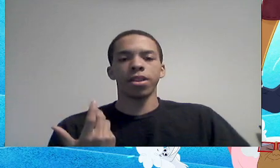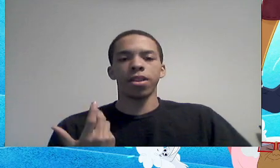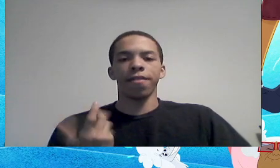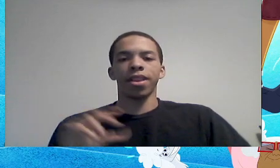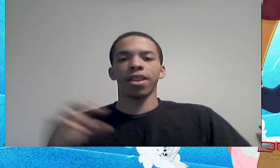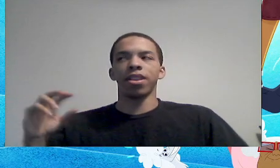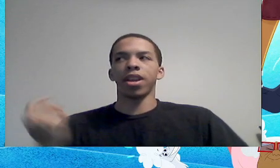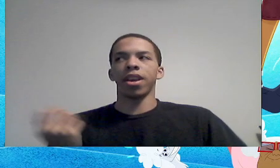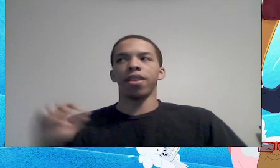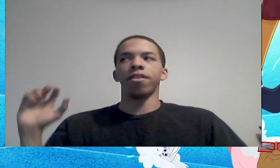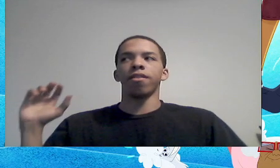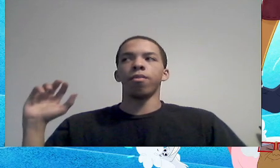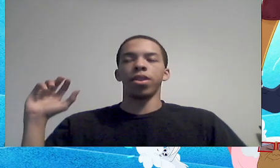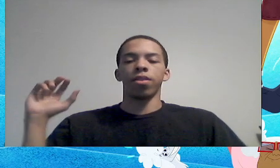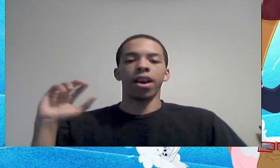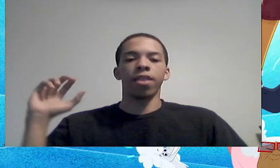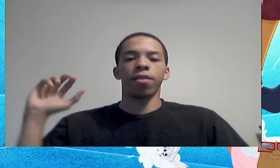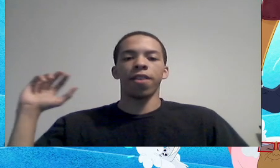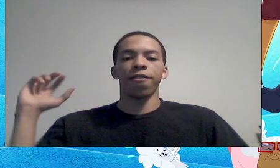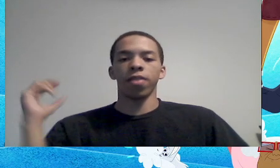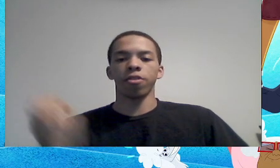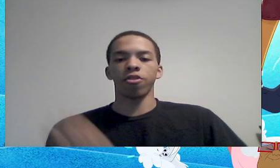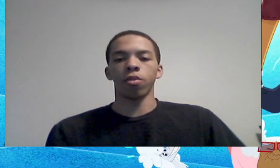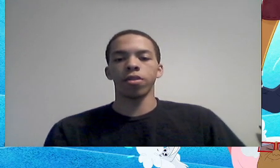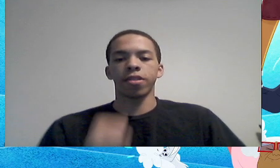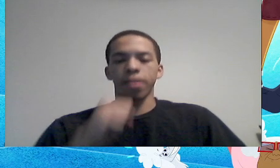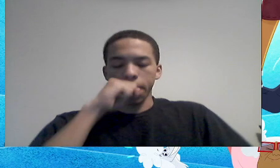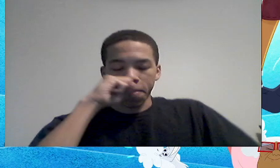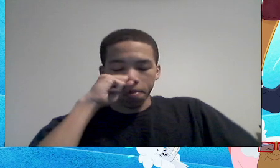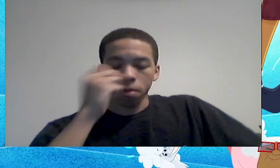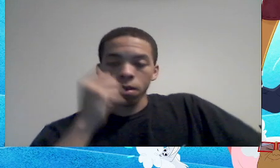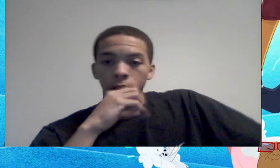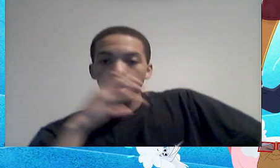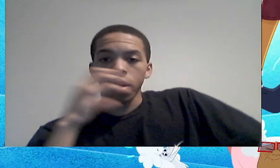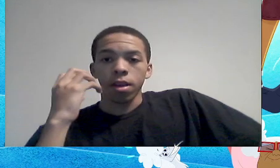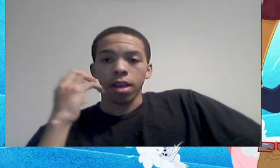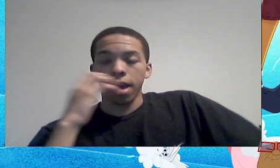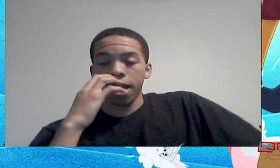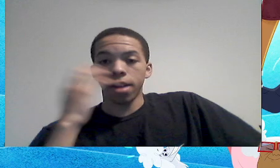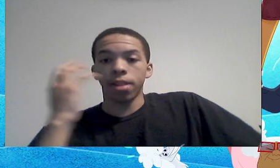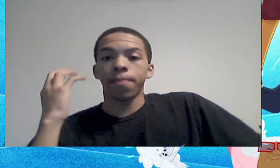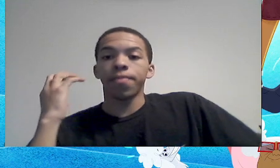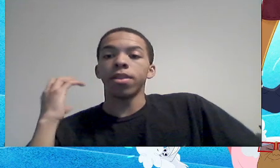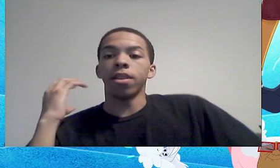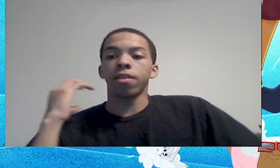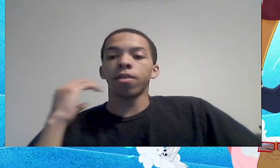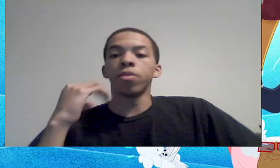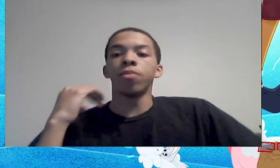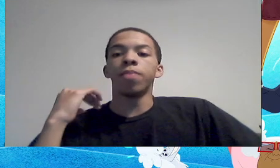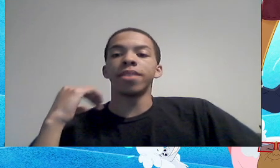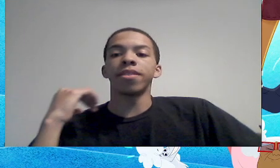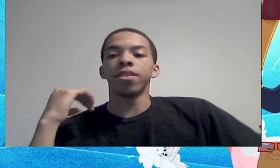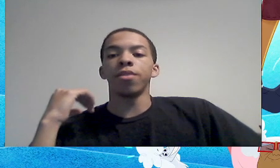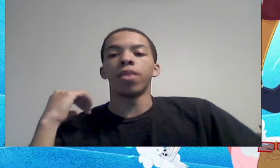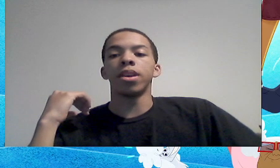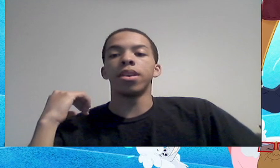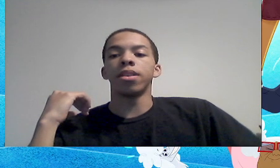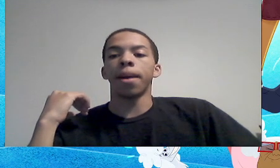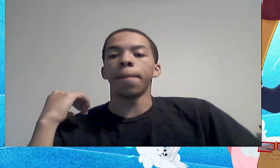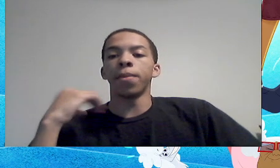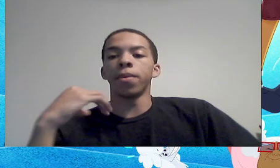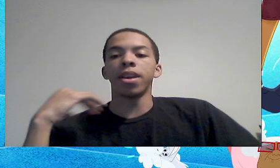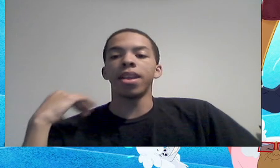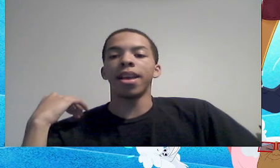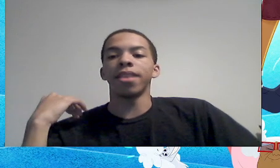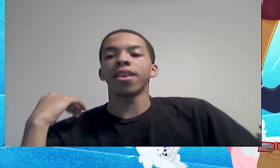perception of it can change when you're not hearing it from the source. And, the crew basically went,